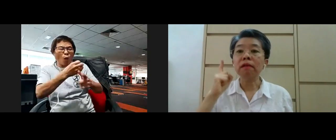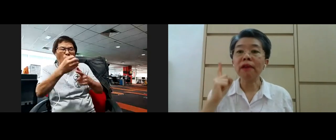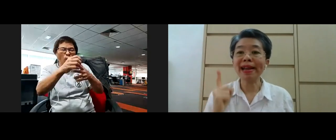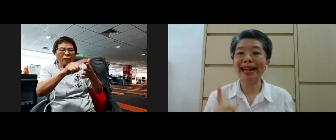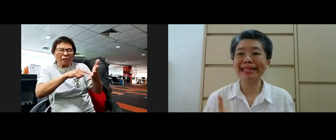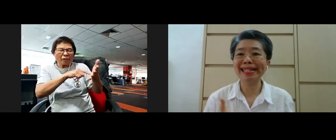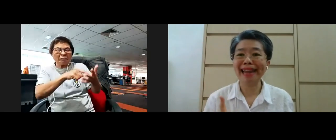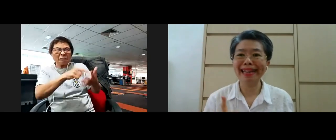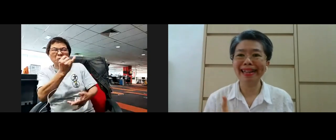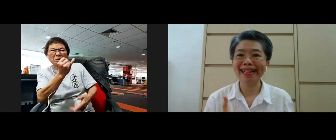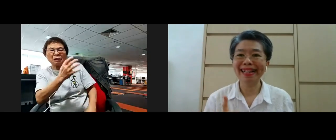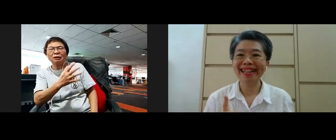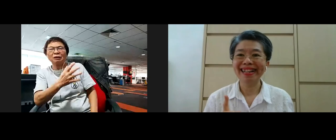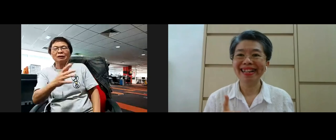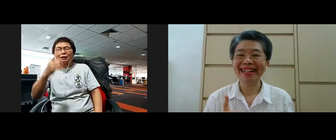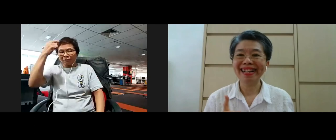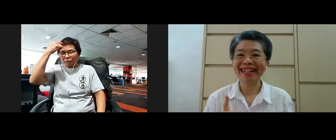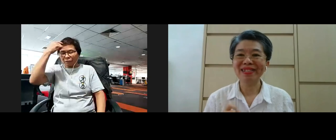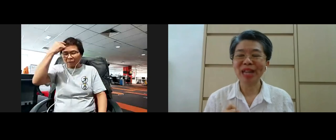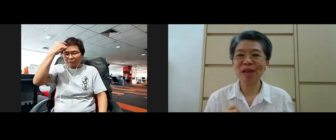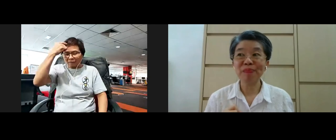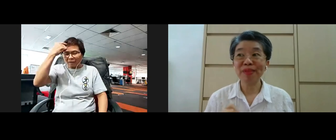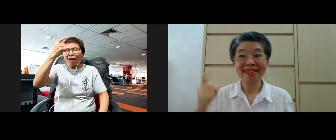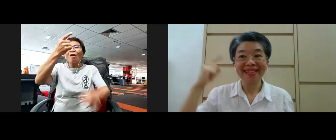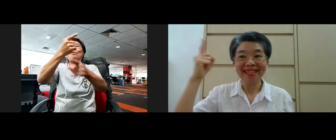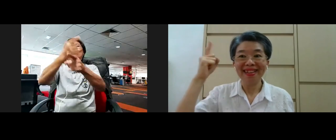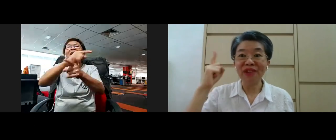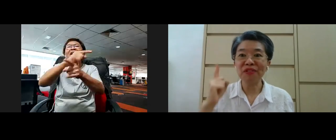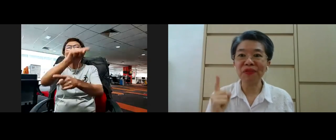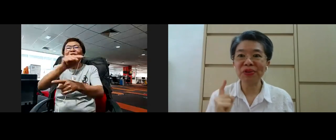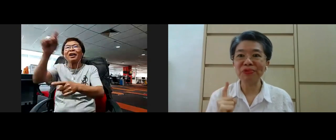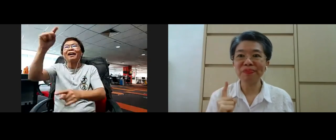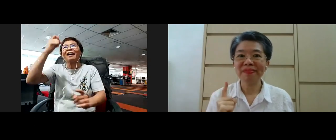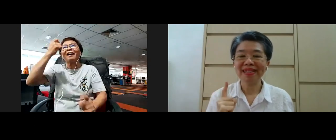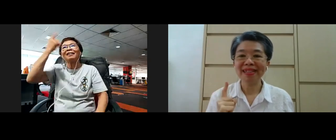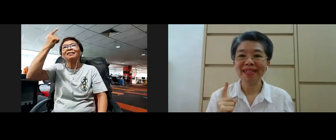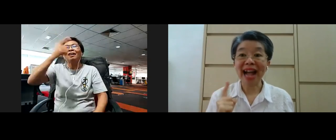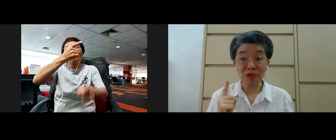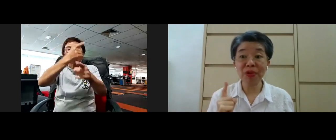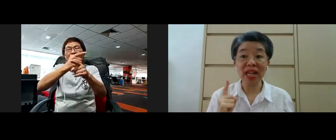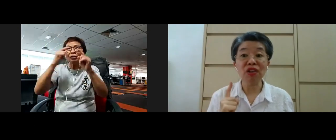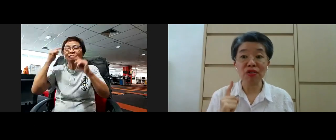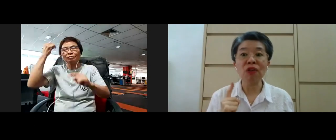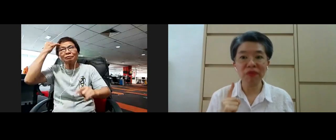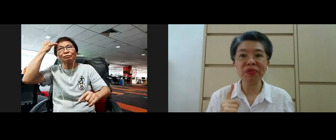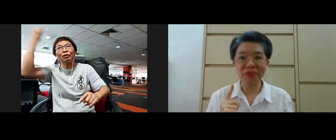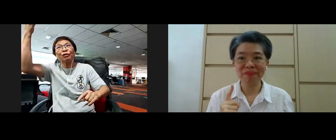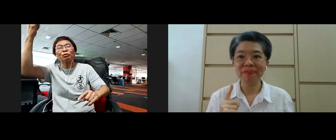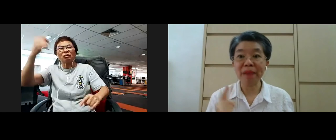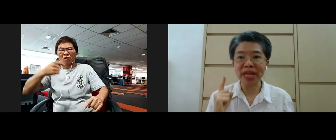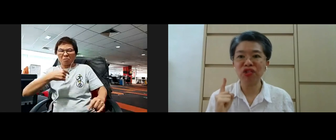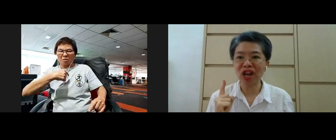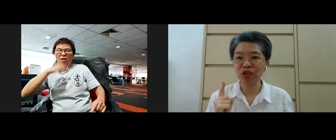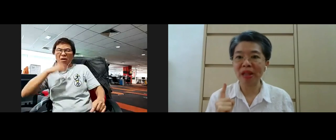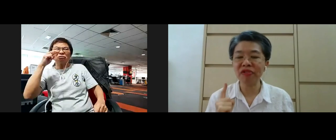right understanding okay right view are we in a wrong view